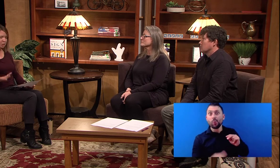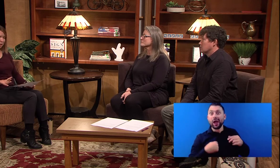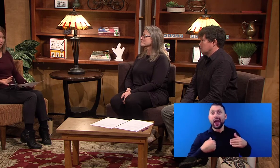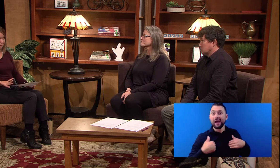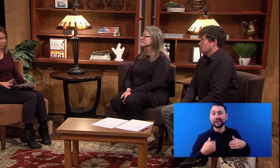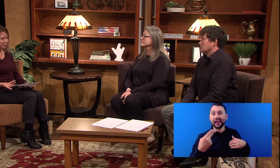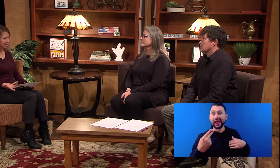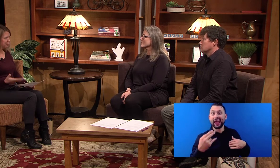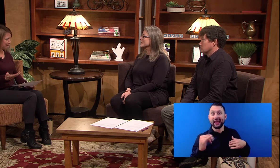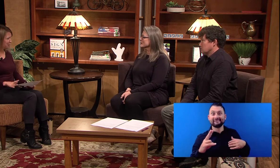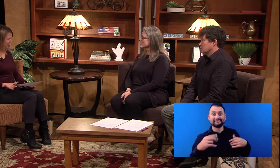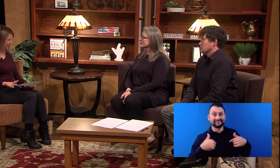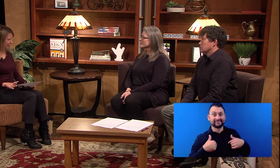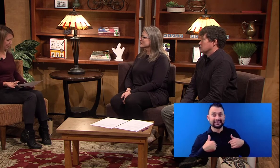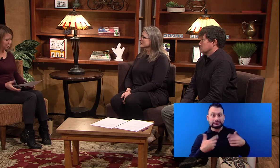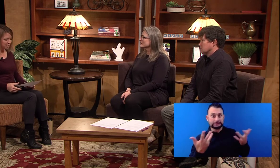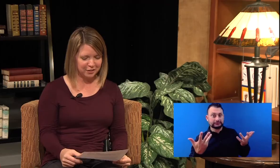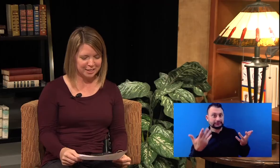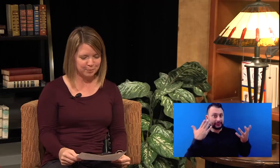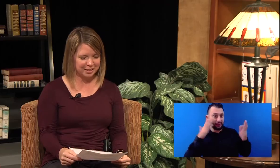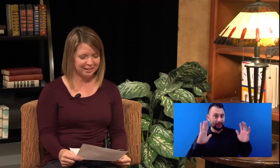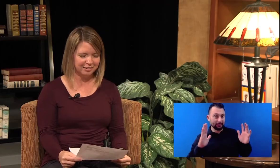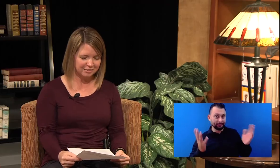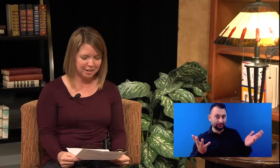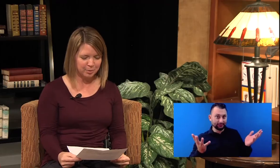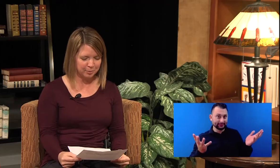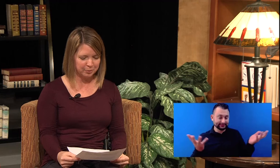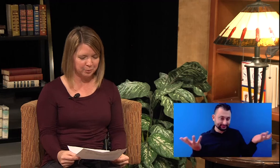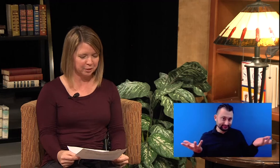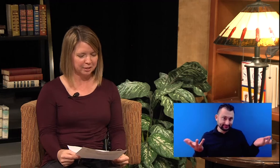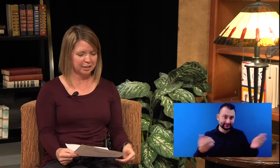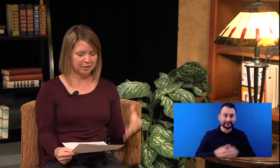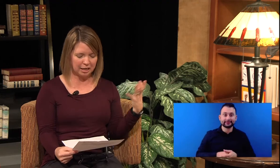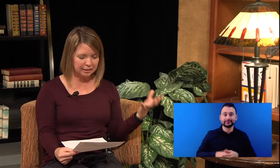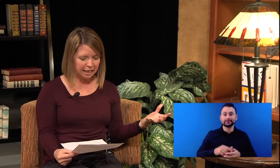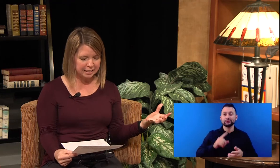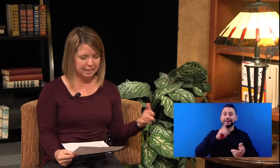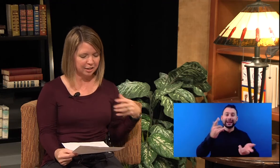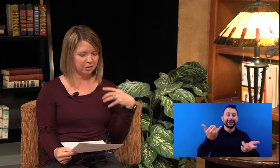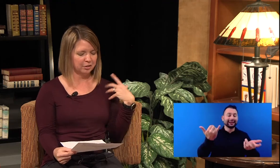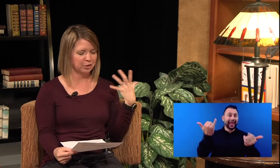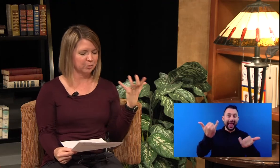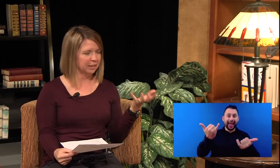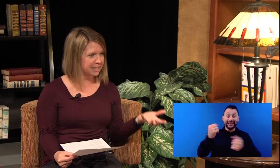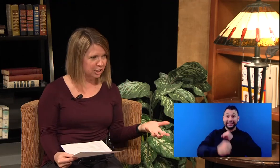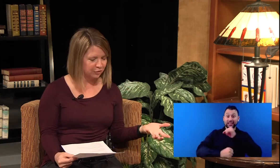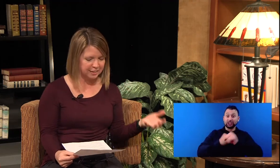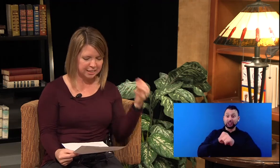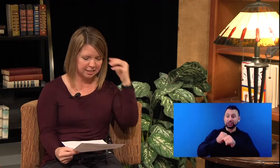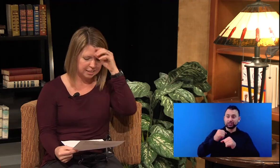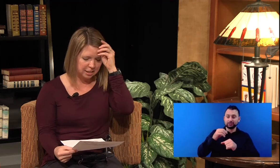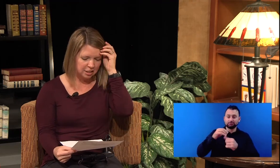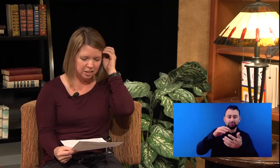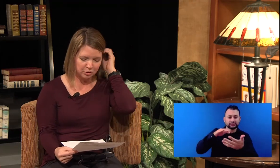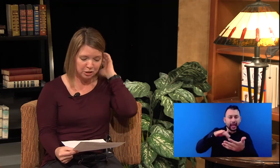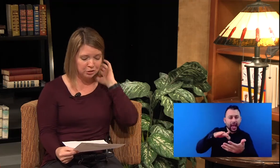I imagine we can, we can look at COVID as being, okay, people were on lockdown, there were less services. So the new